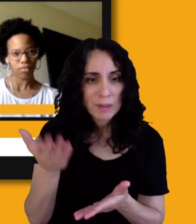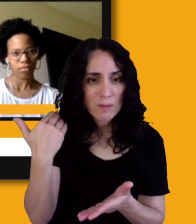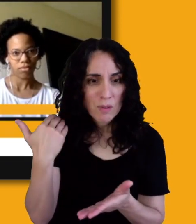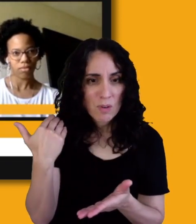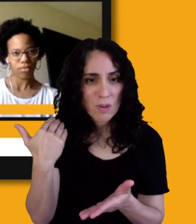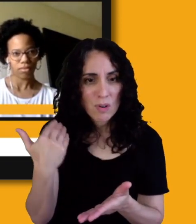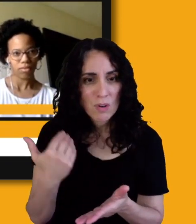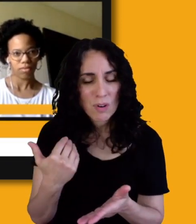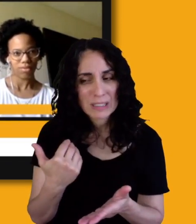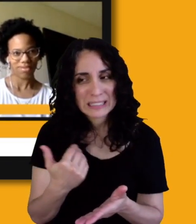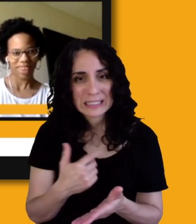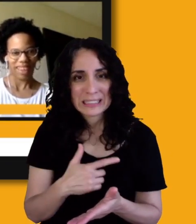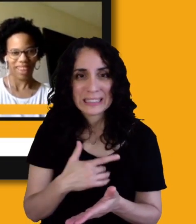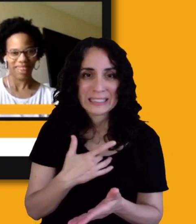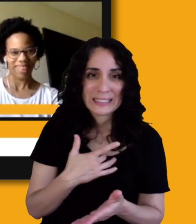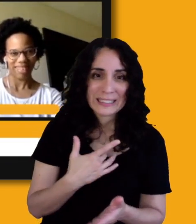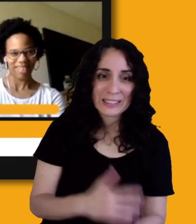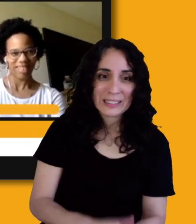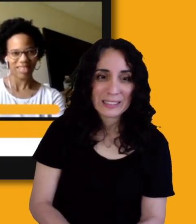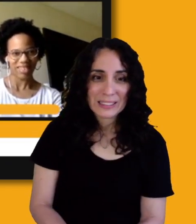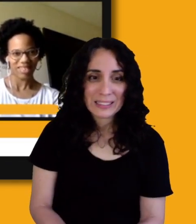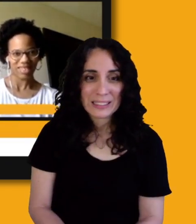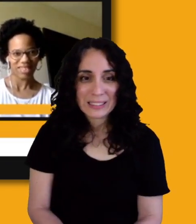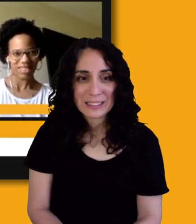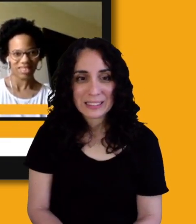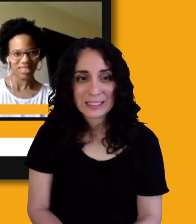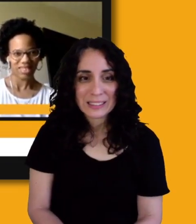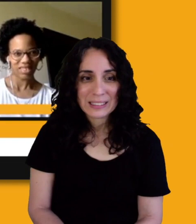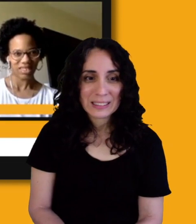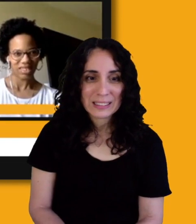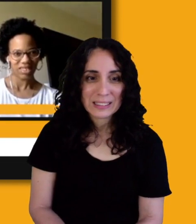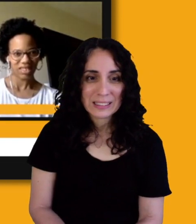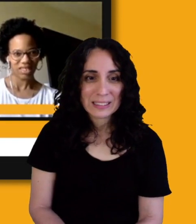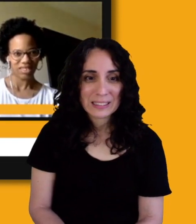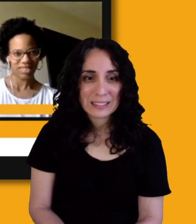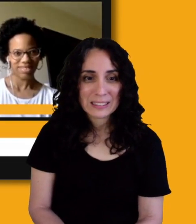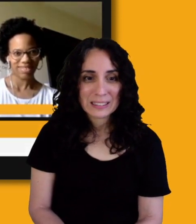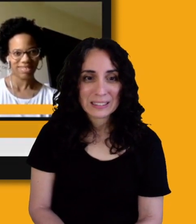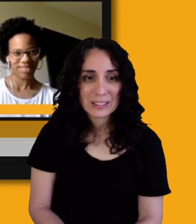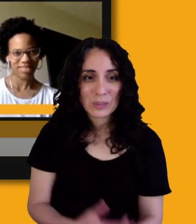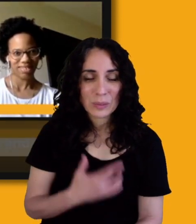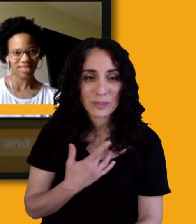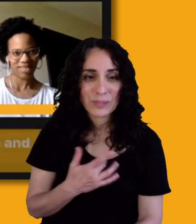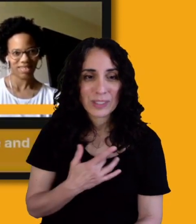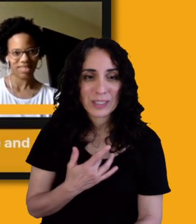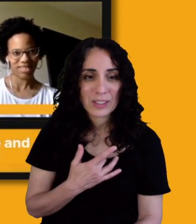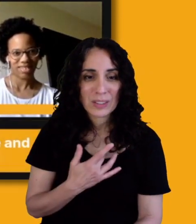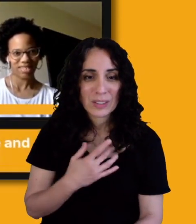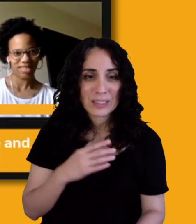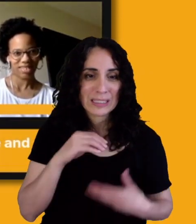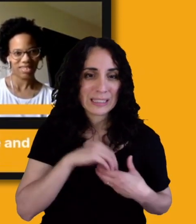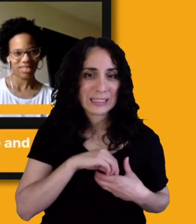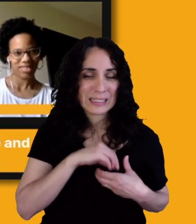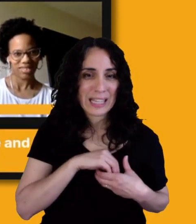you know, we have this, we have this ingrained social belief in